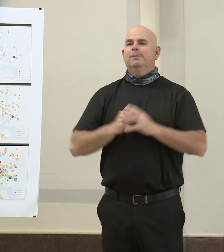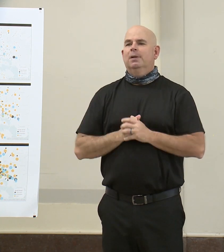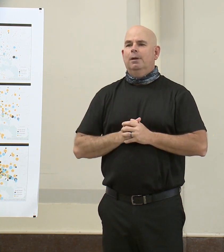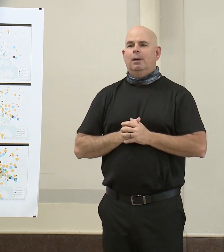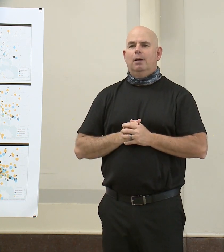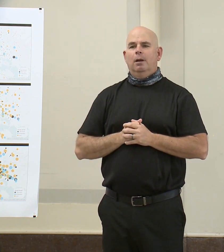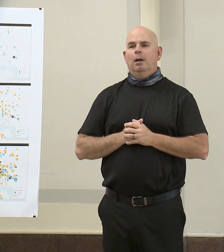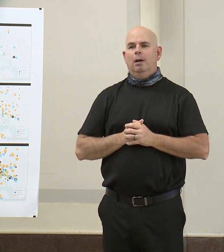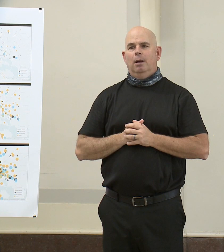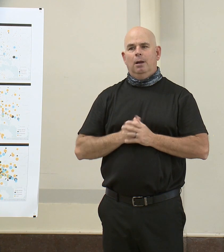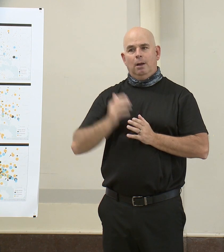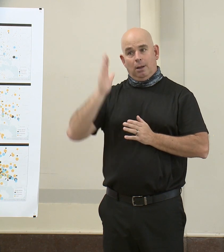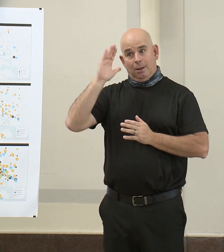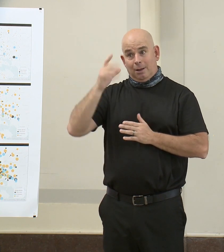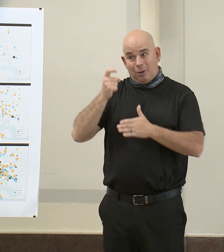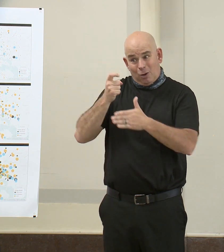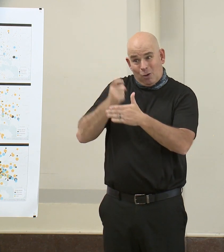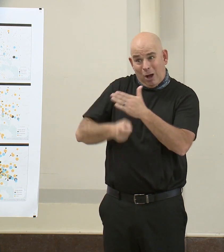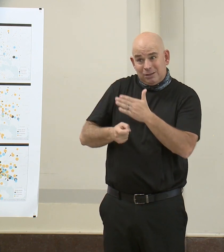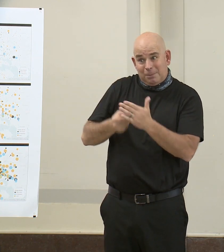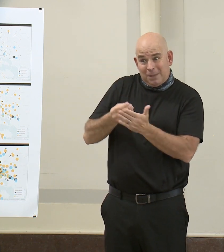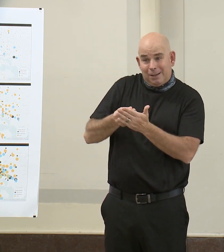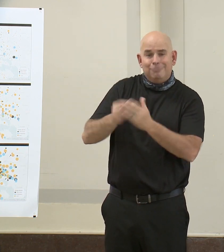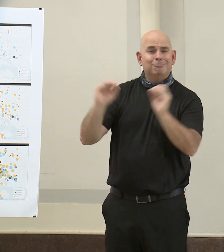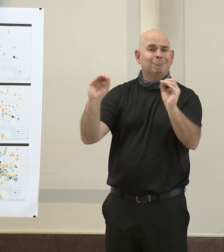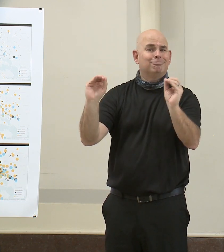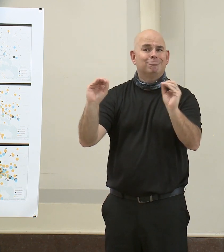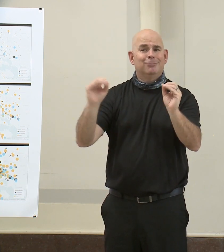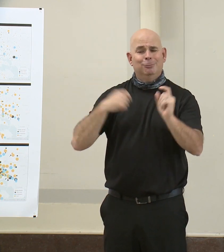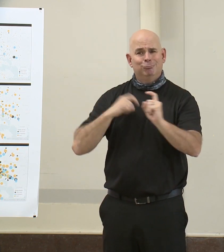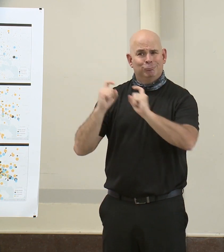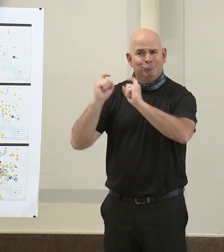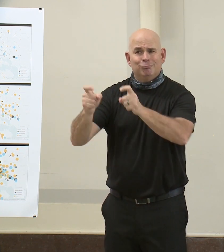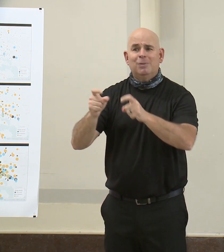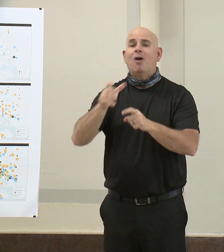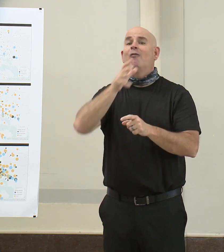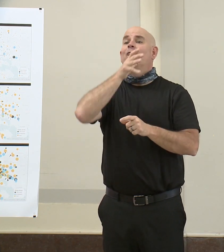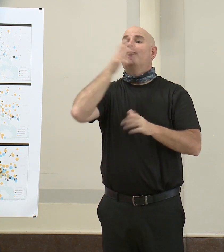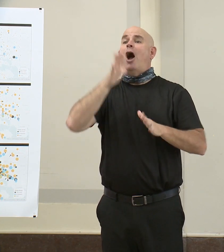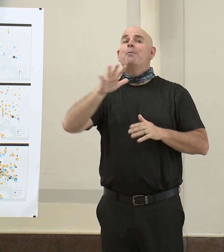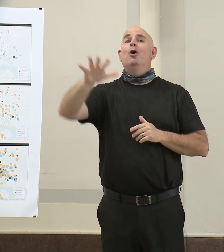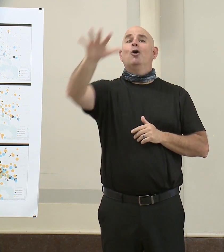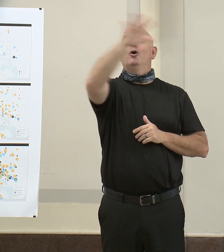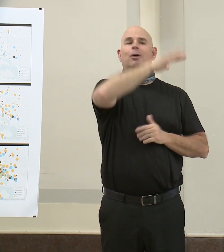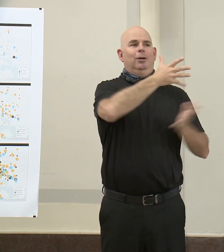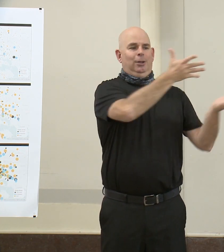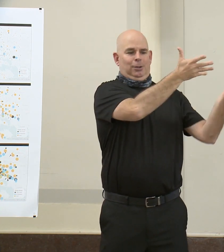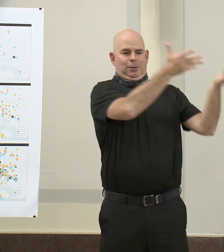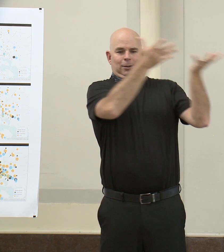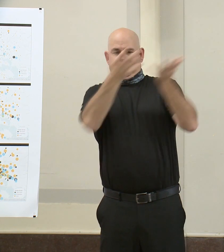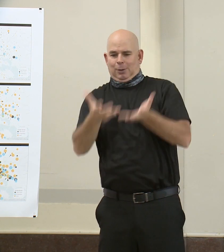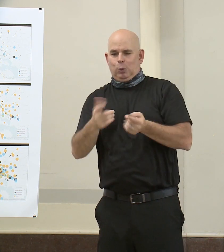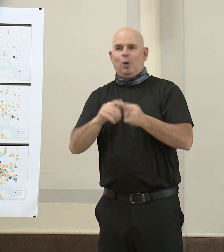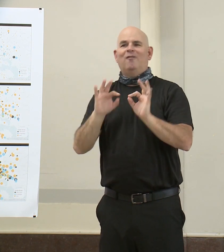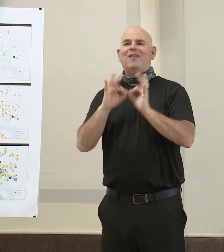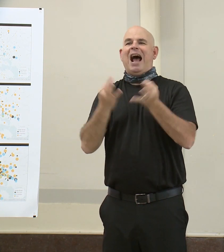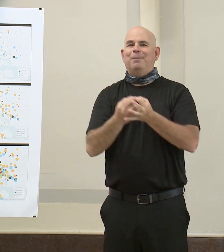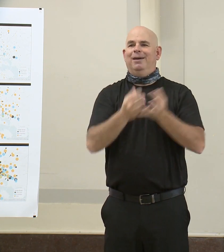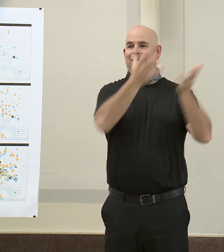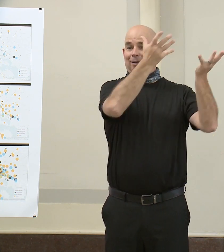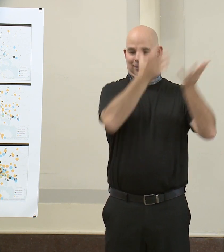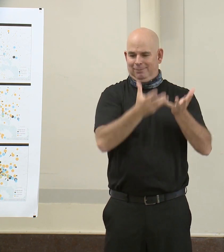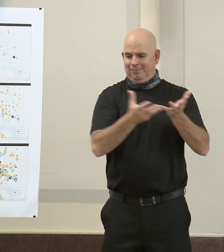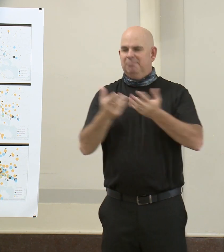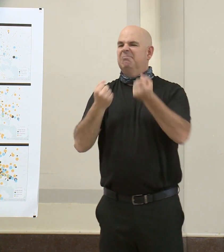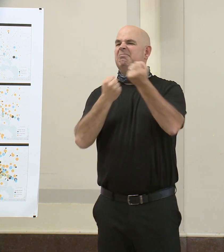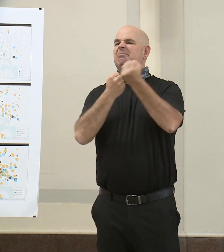to the city. Thanks to the Farmers to Families Food Box Initiative, a USDA-funded opportunity with wholesale